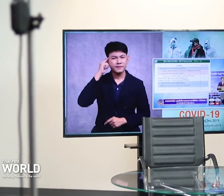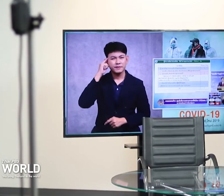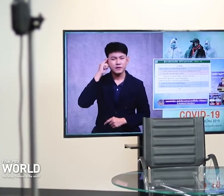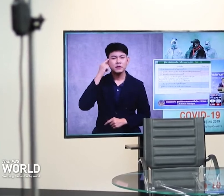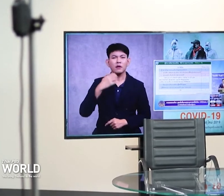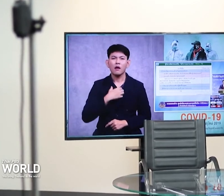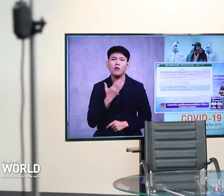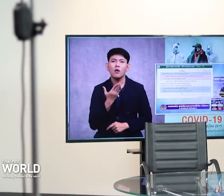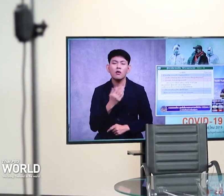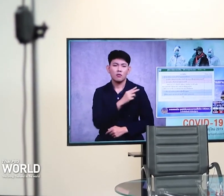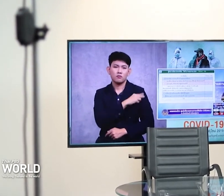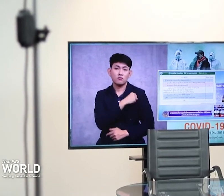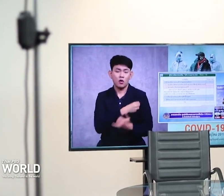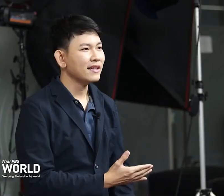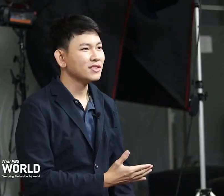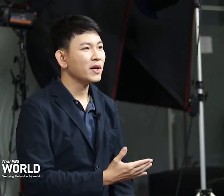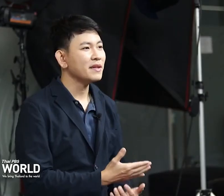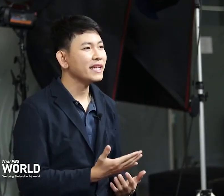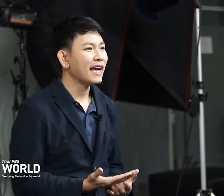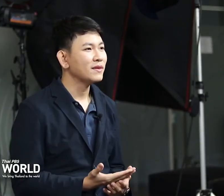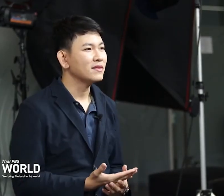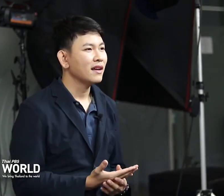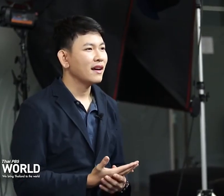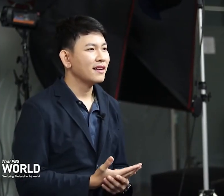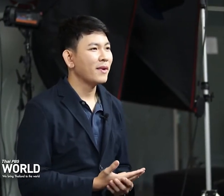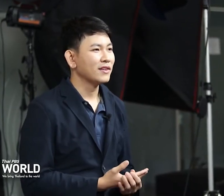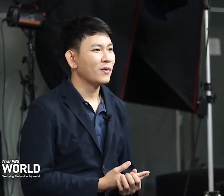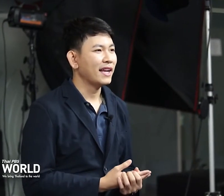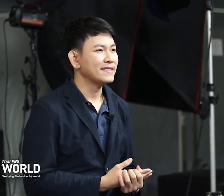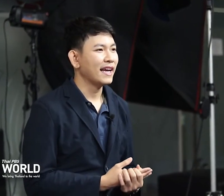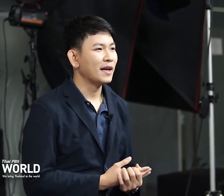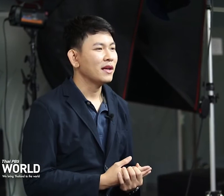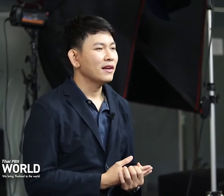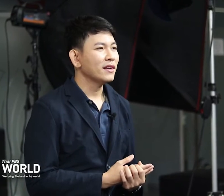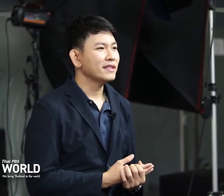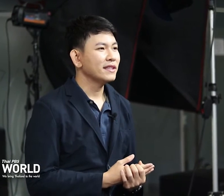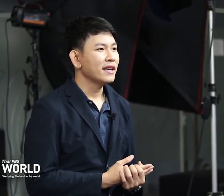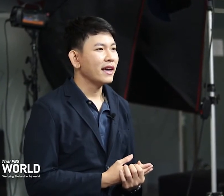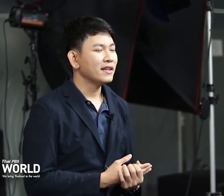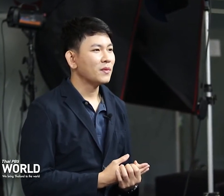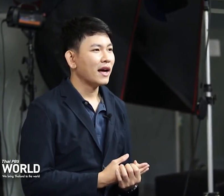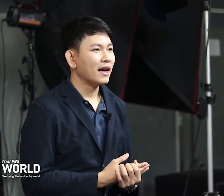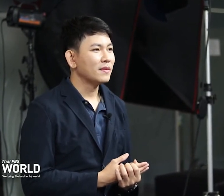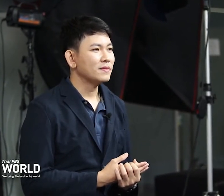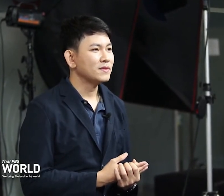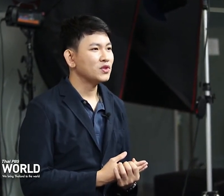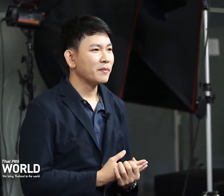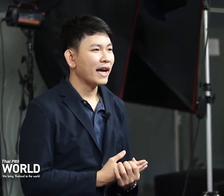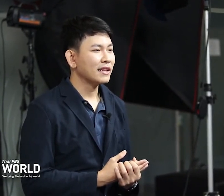confusing at times. Many of the terms such as coronavirus and social distancing are relatively